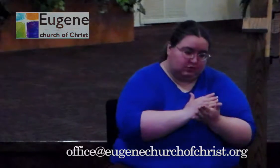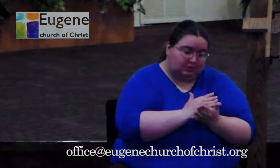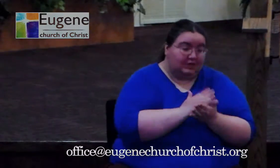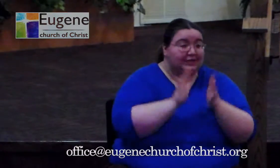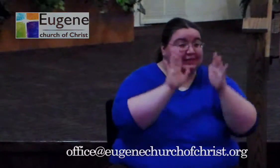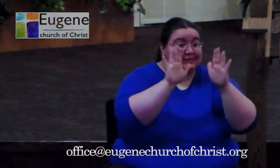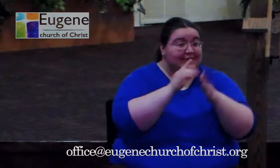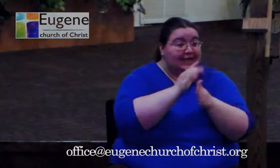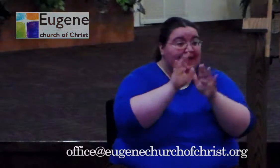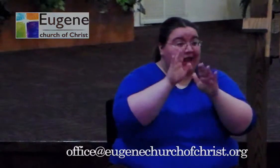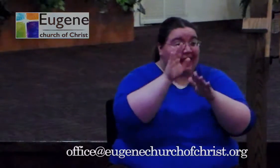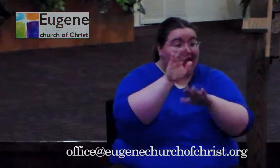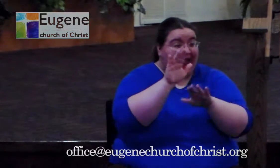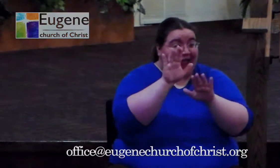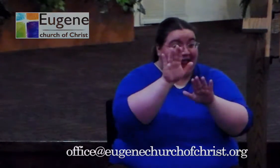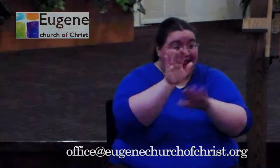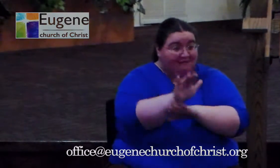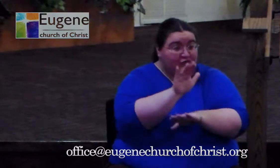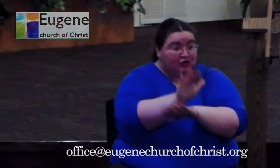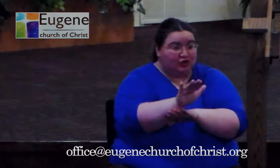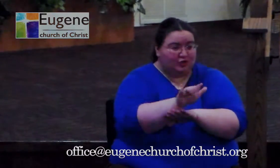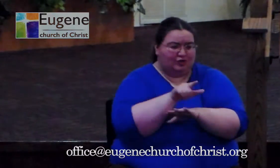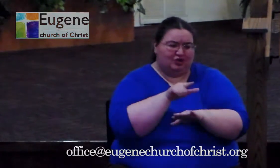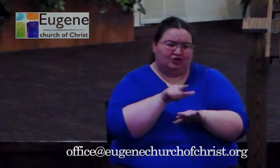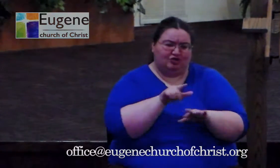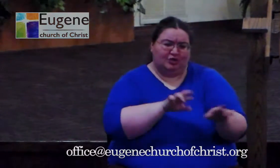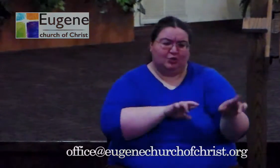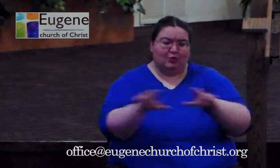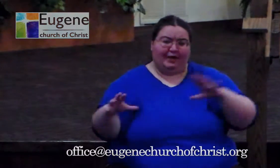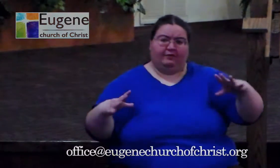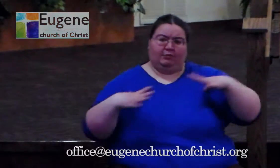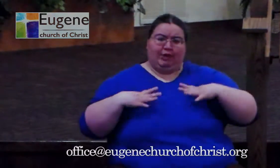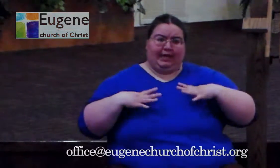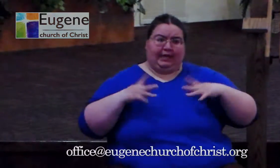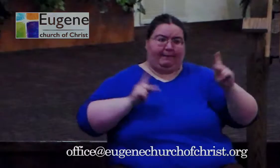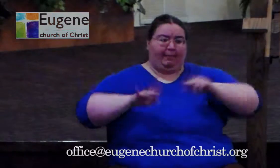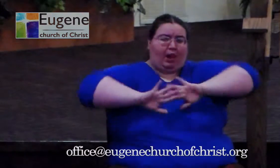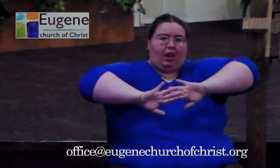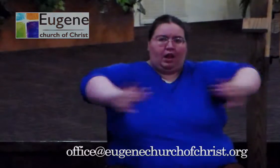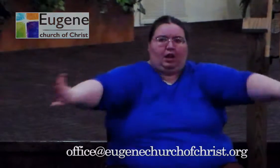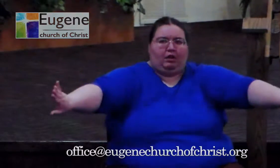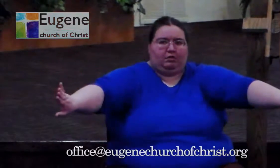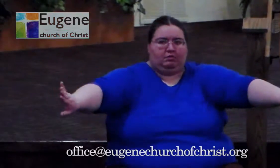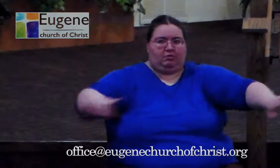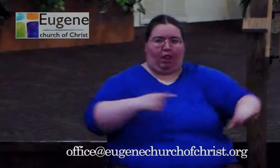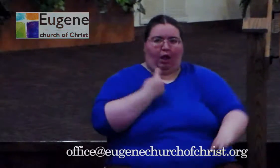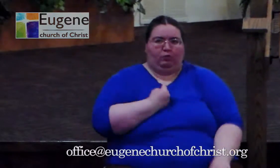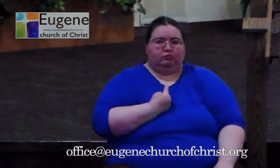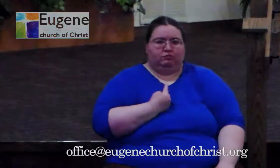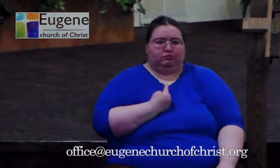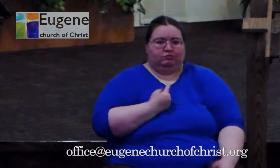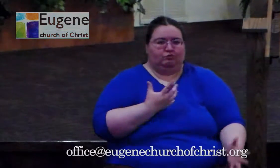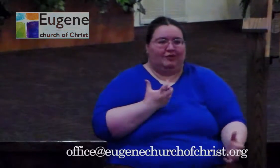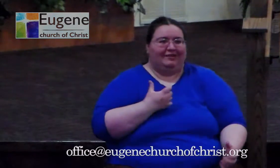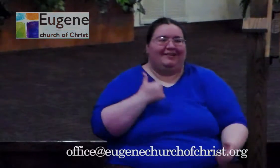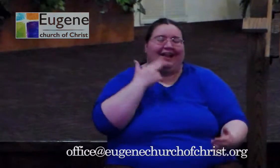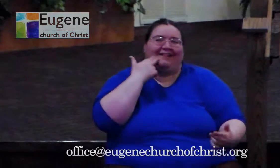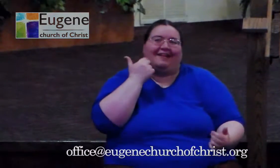be around people for a little while. And I laugh because I felt the same way. And we were just at our apartment just kind of staring at the wall